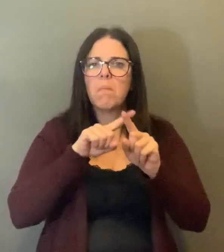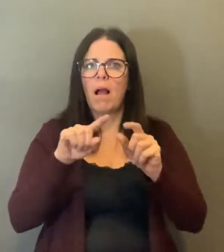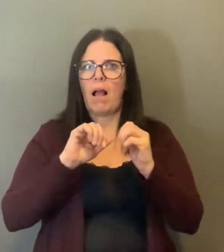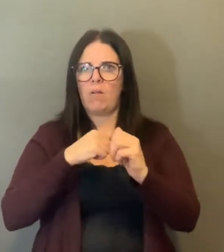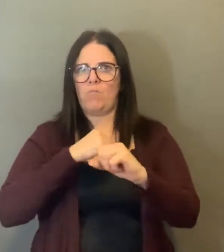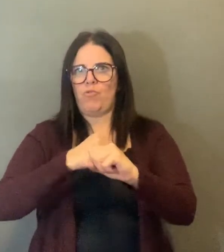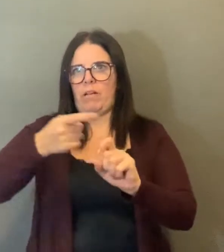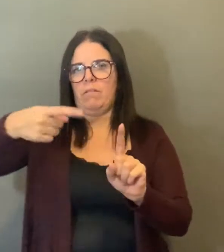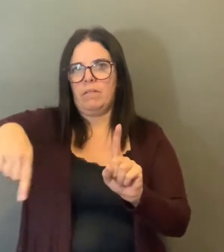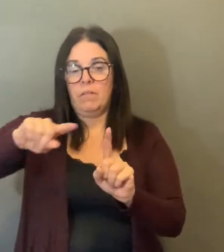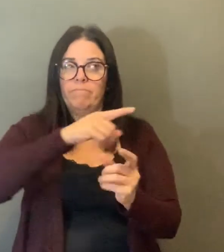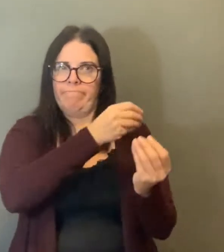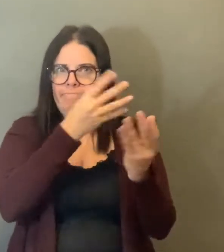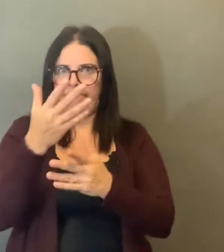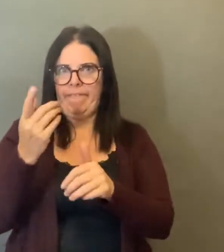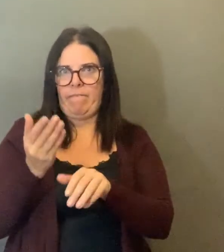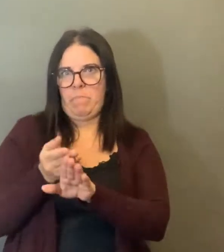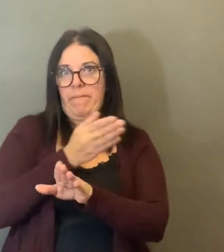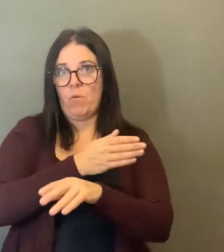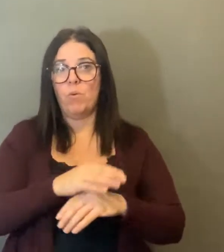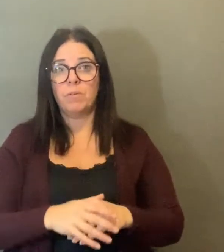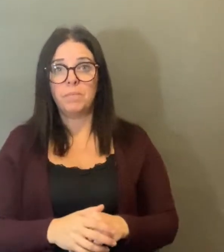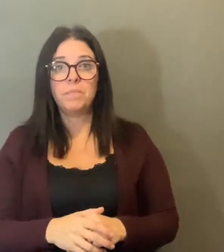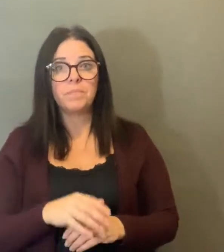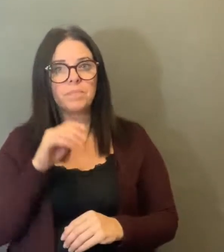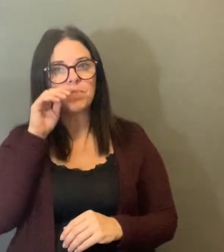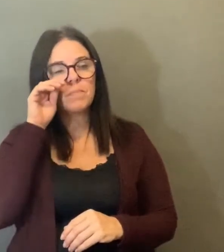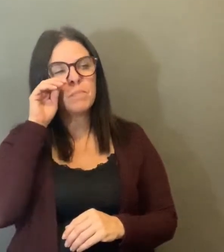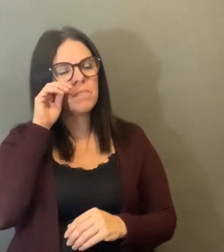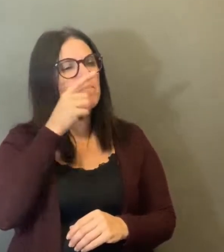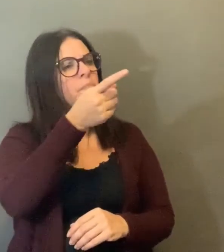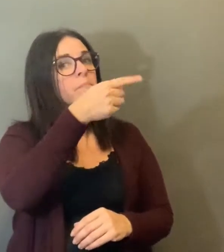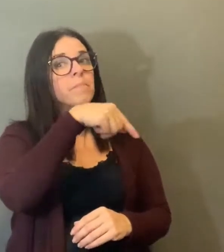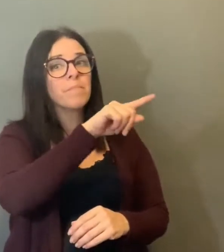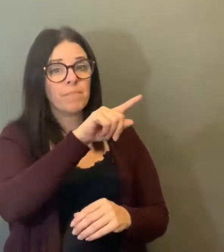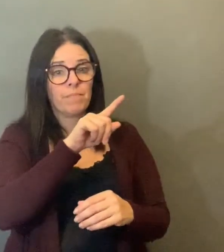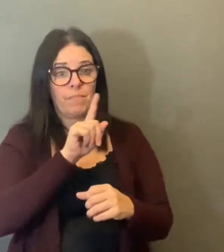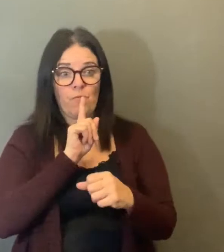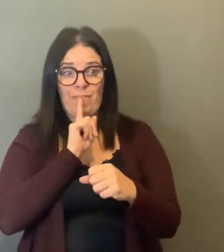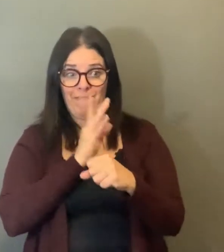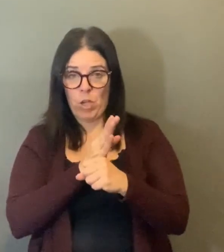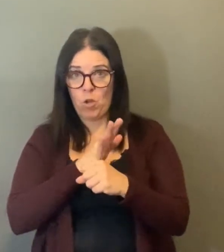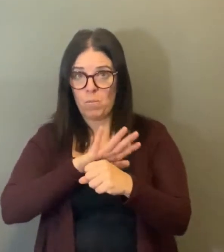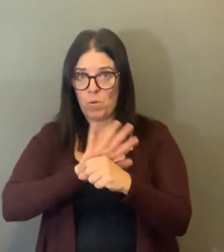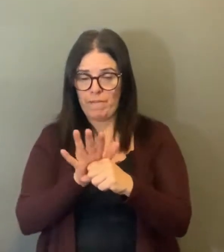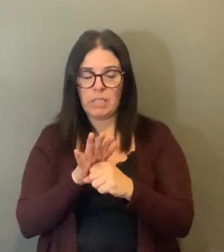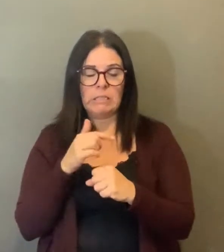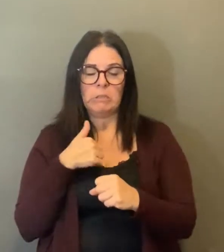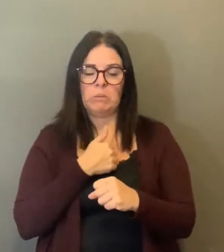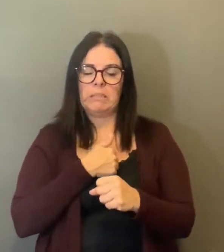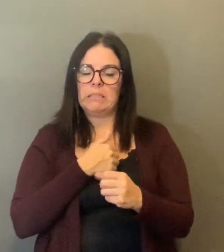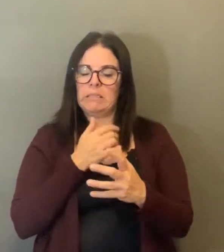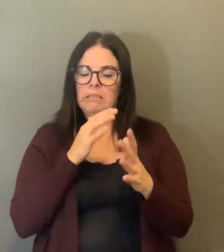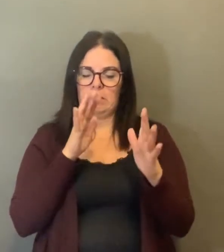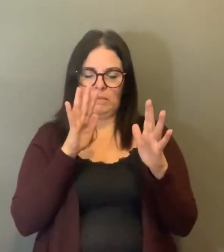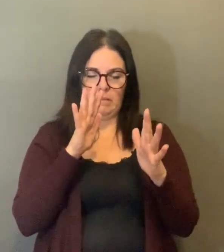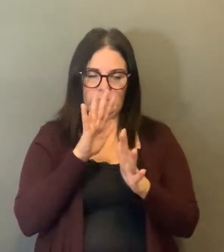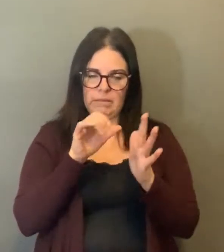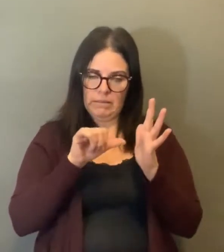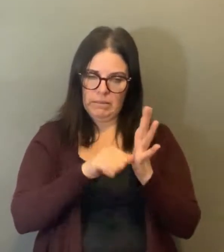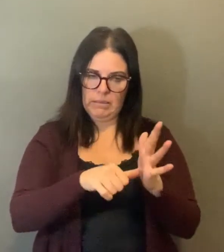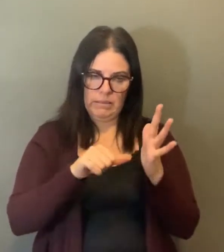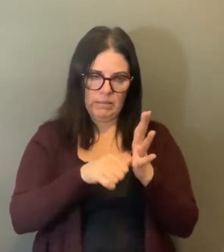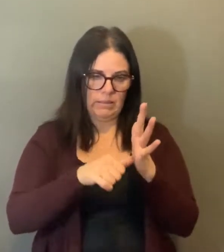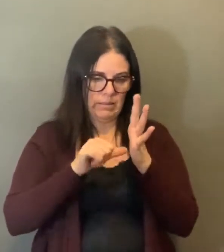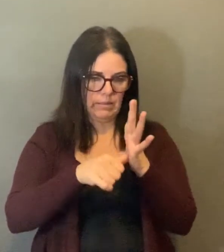made in terms of, you know, protecting others while these people need care. But in any case,